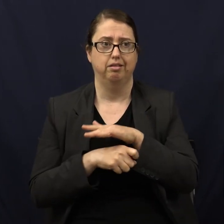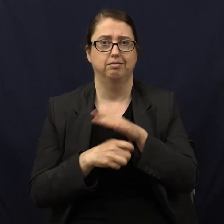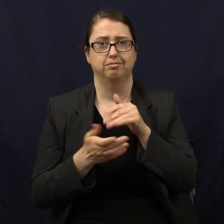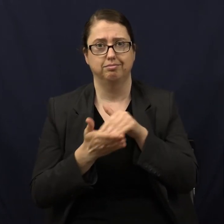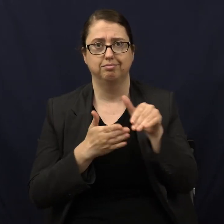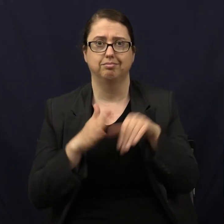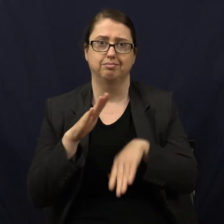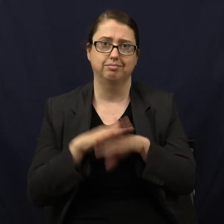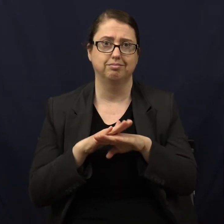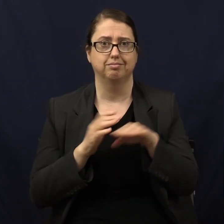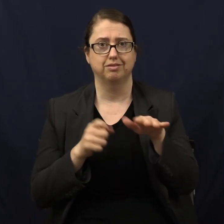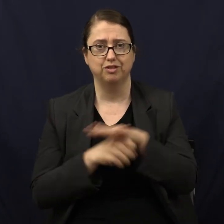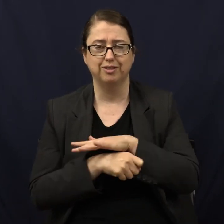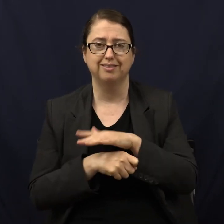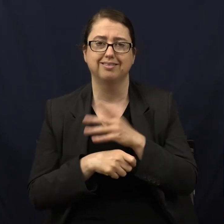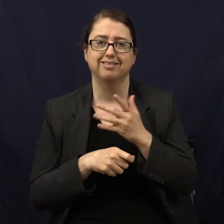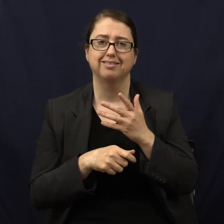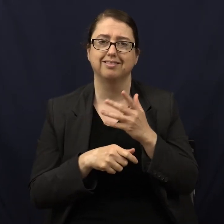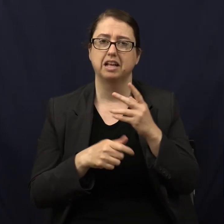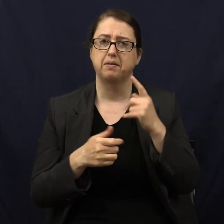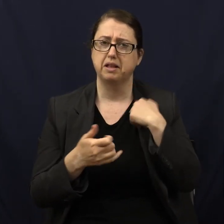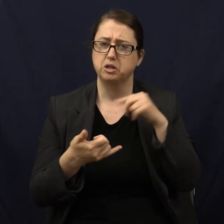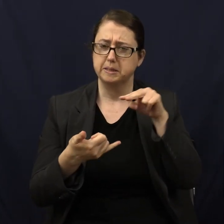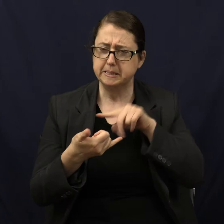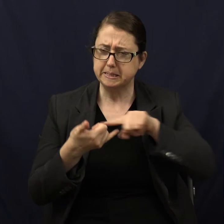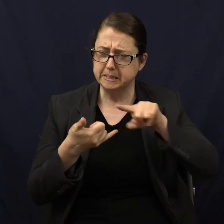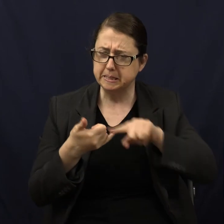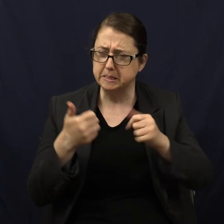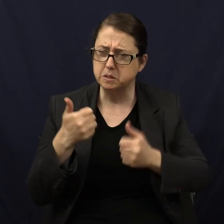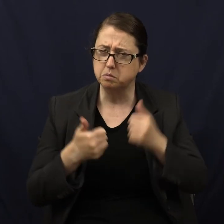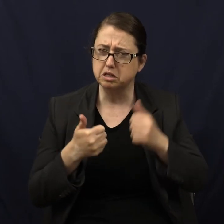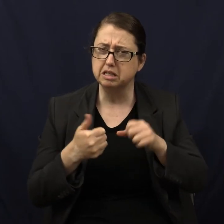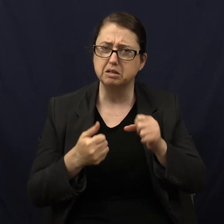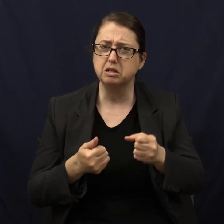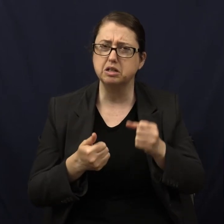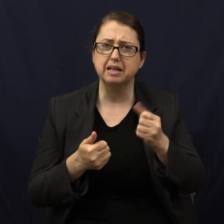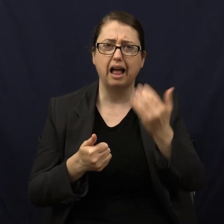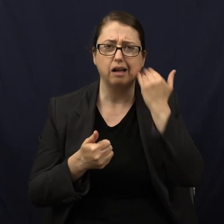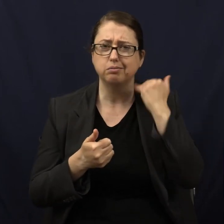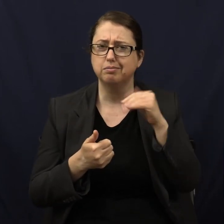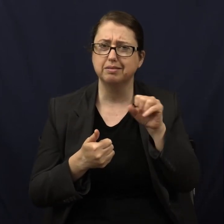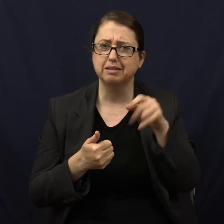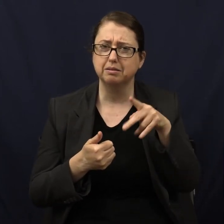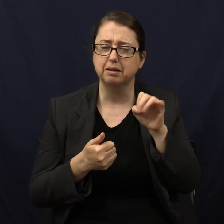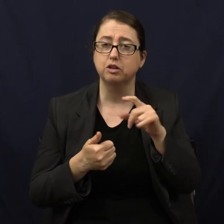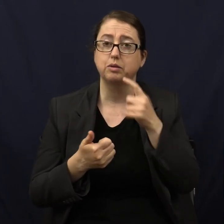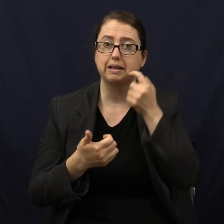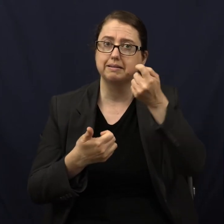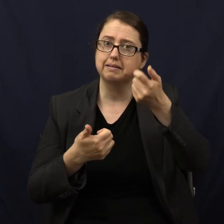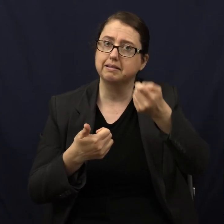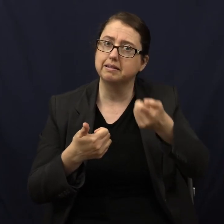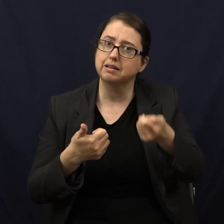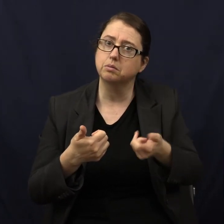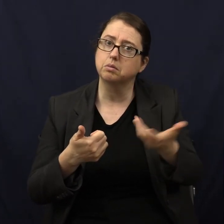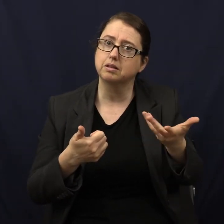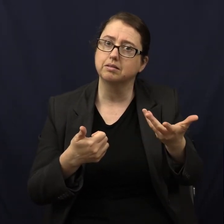to see how much each thing is taking up, like how much space. Have you ever done that? And then you try to delete what?